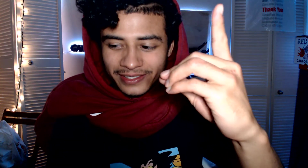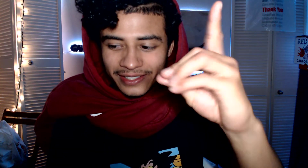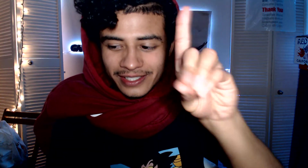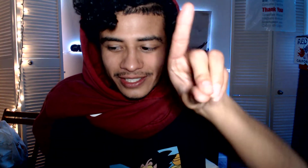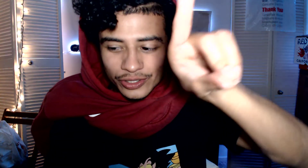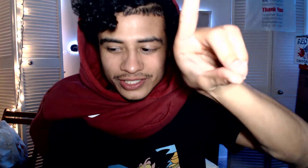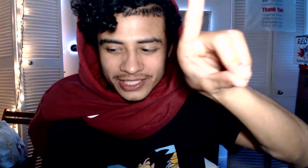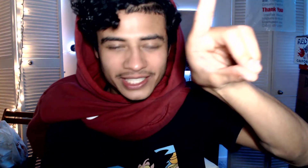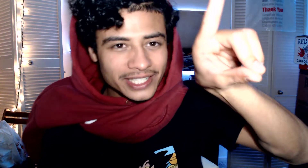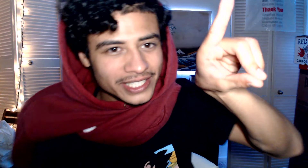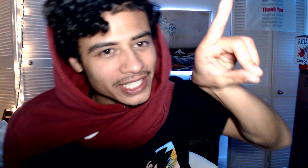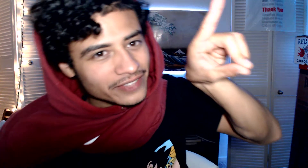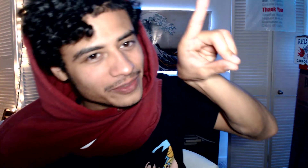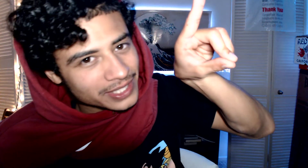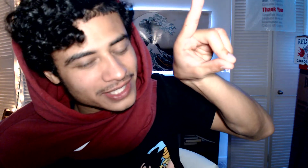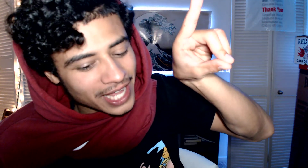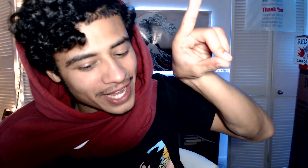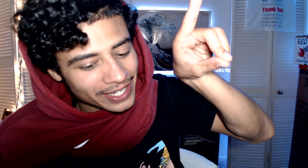You can see the D from the side.